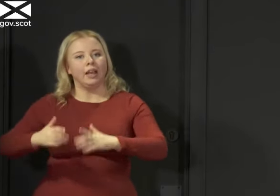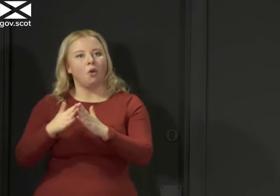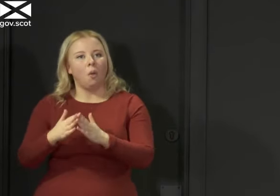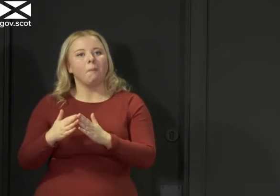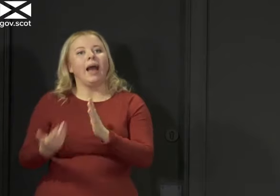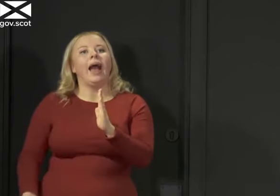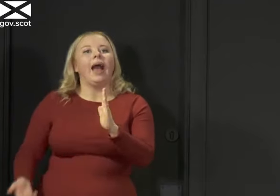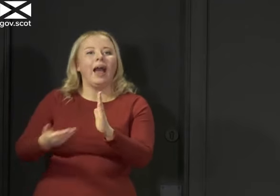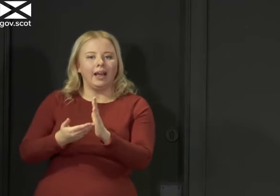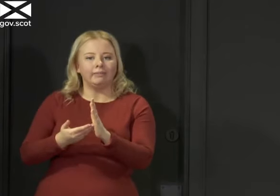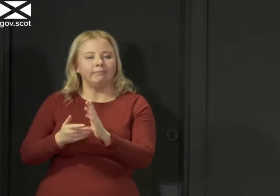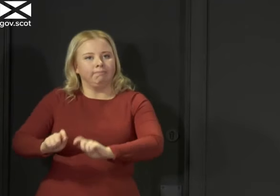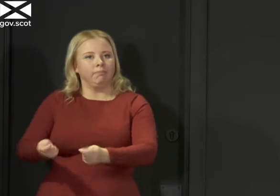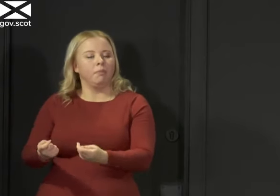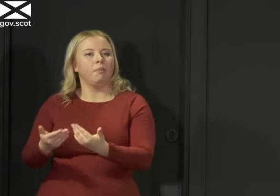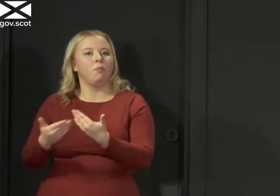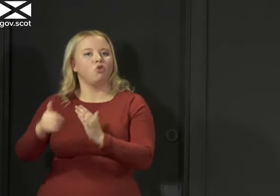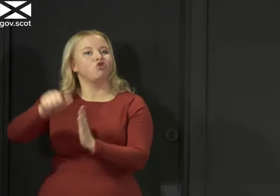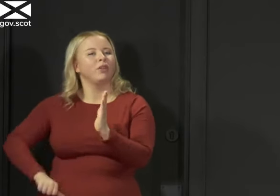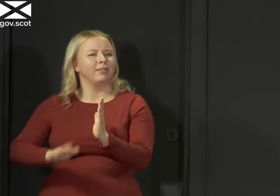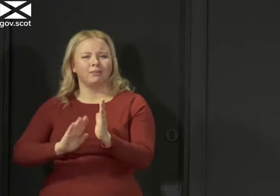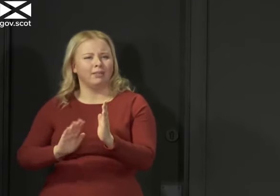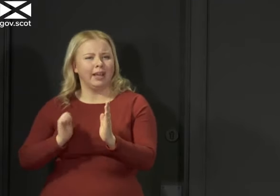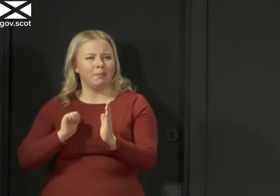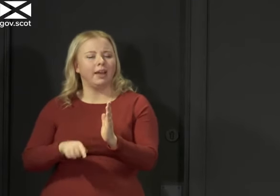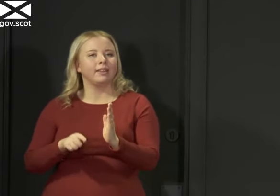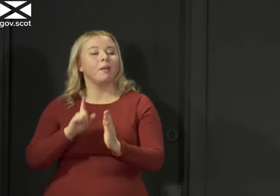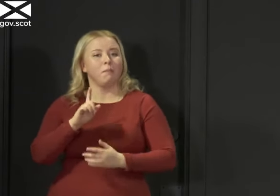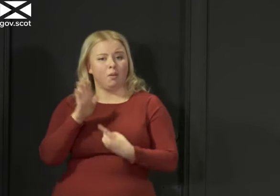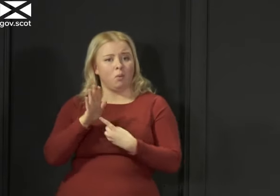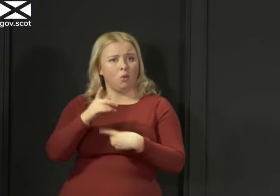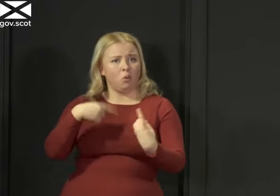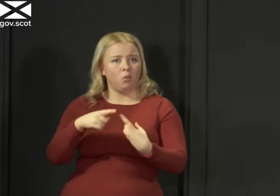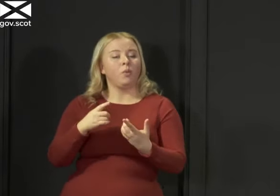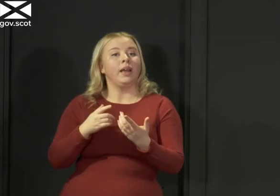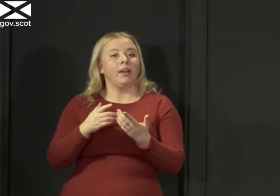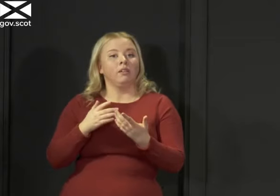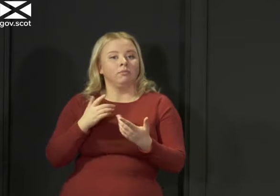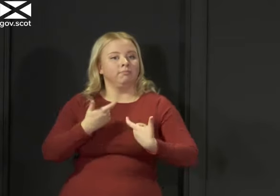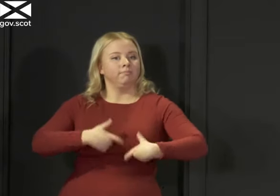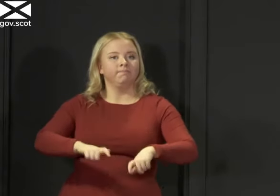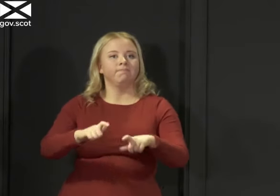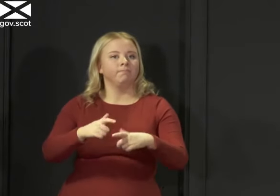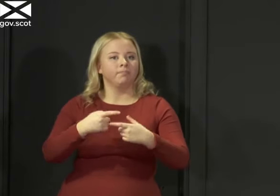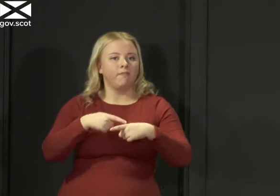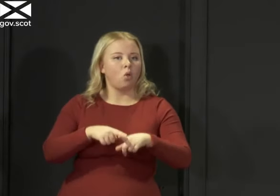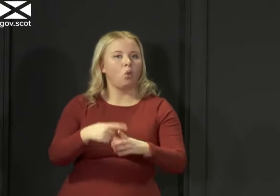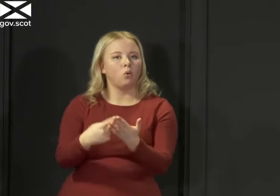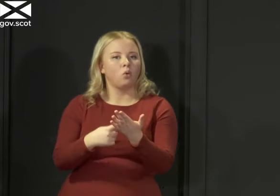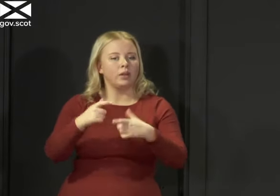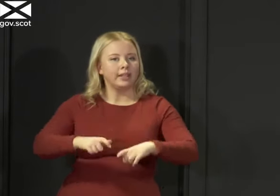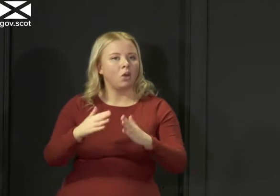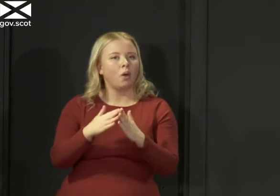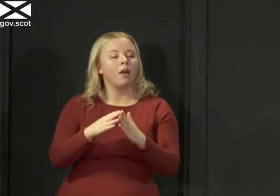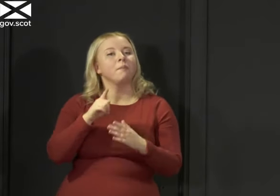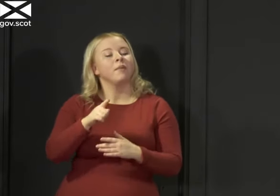more through that kind of social distancing but it is really important what we're doing right now to avoid it going up the steps that will have